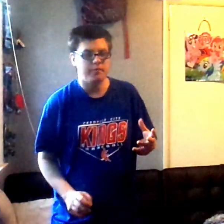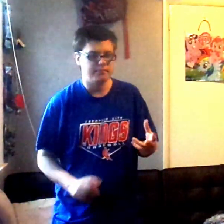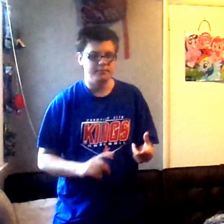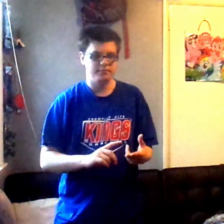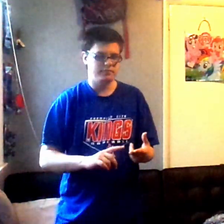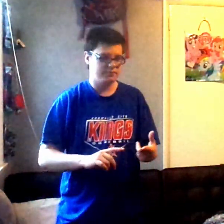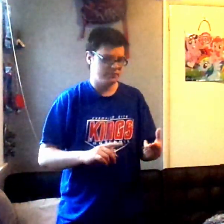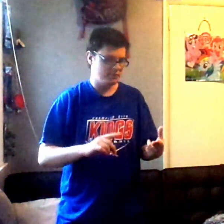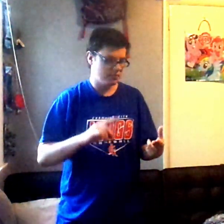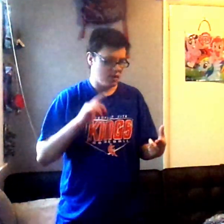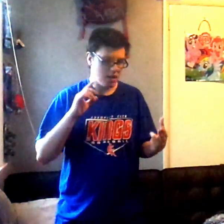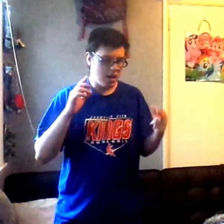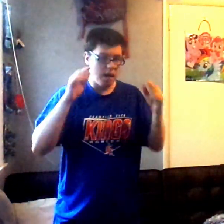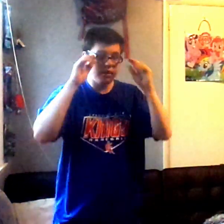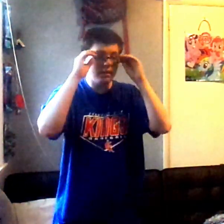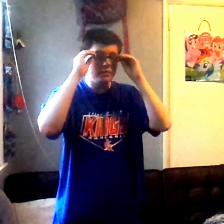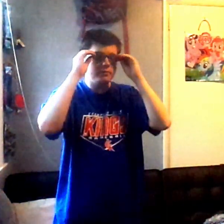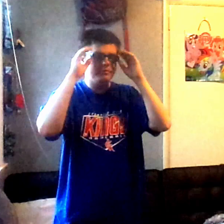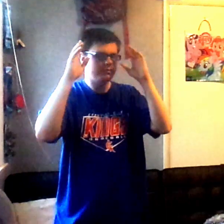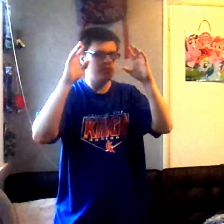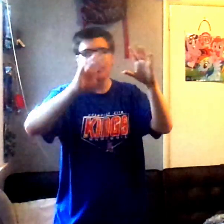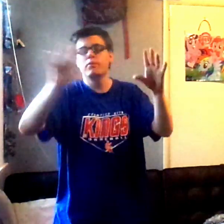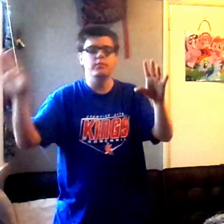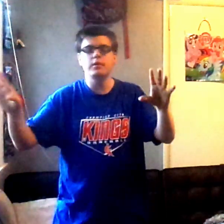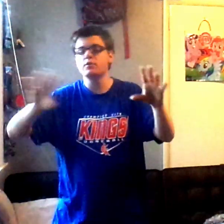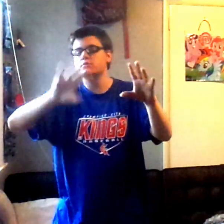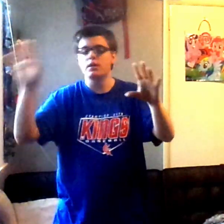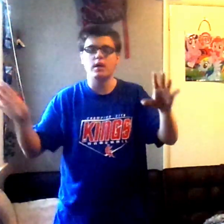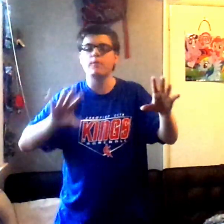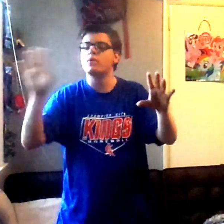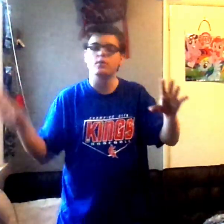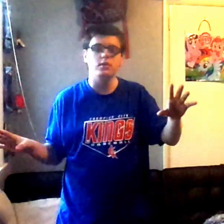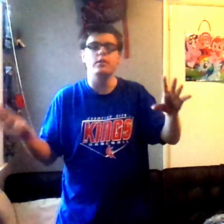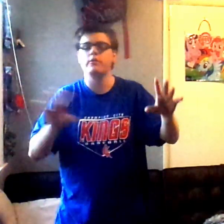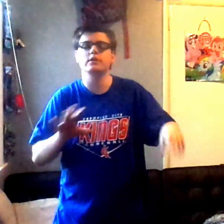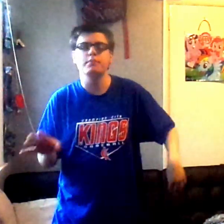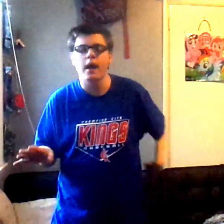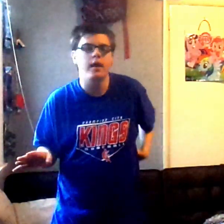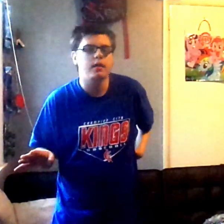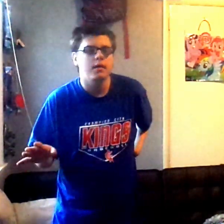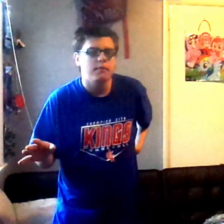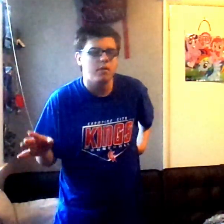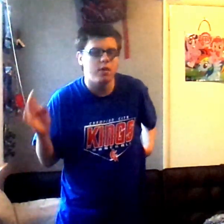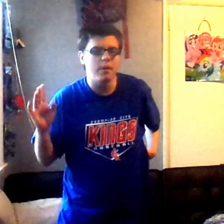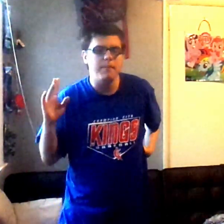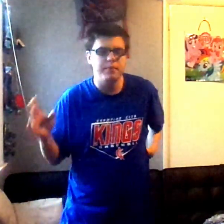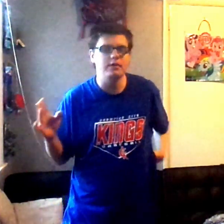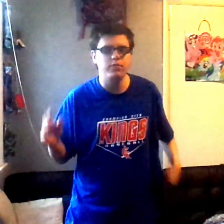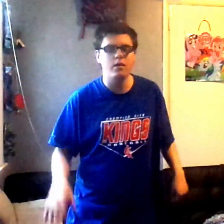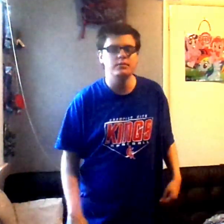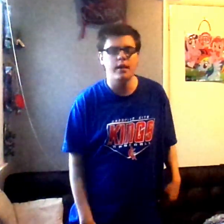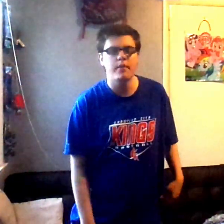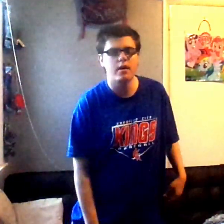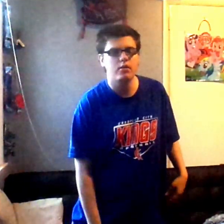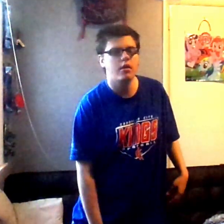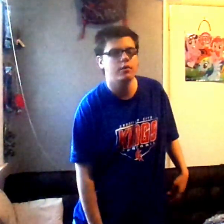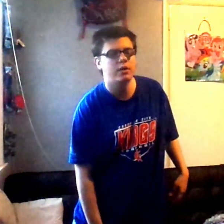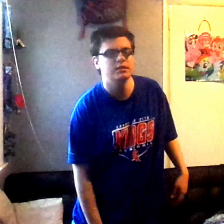mean, I mean, there's a lot more good than there is bad, but one of my biggest problems I have about iCarly was,